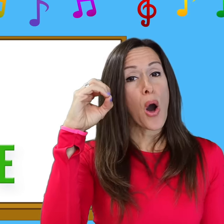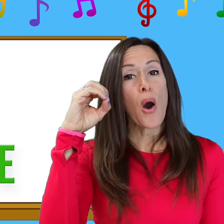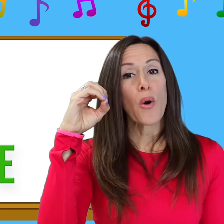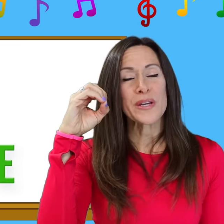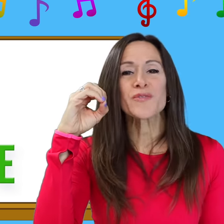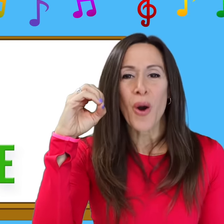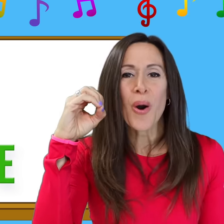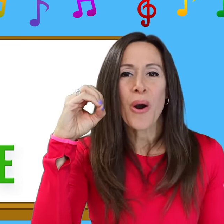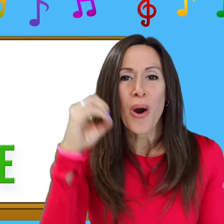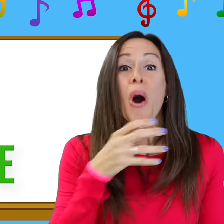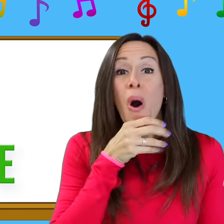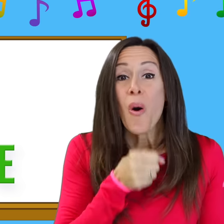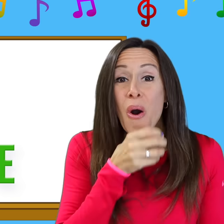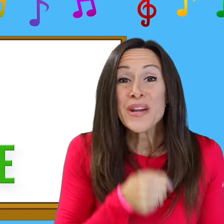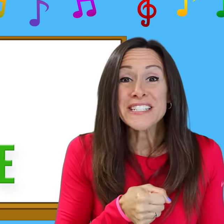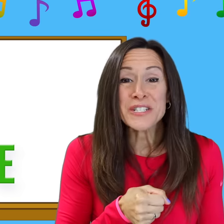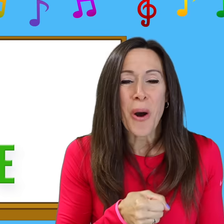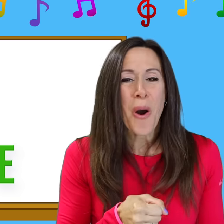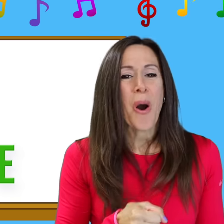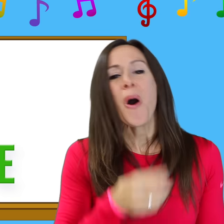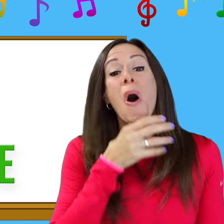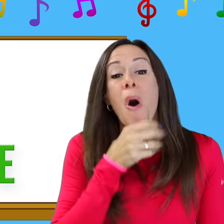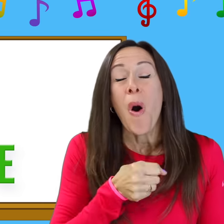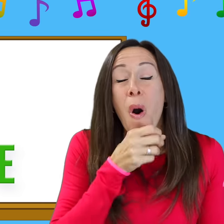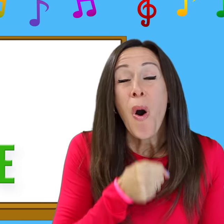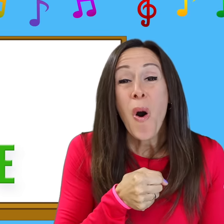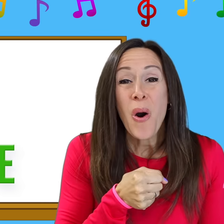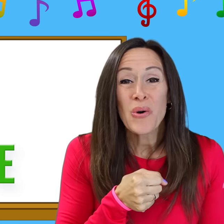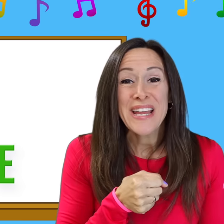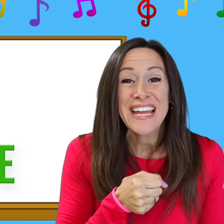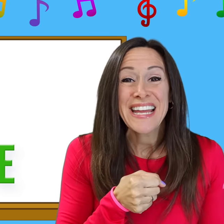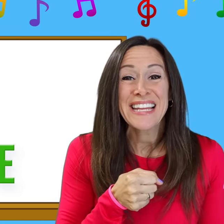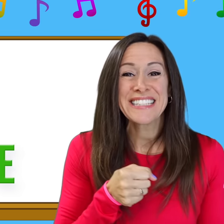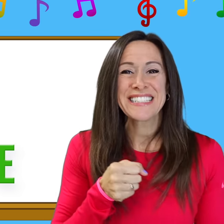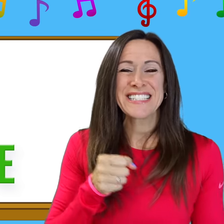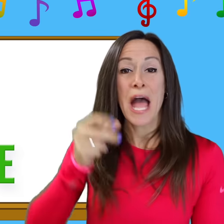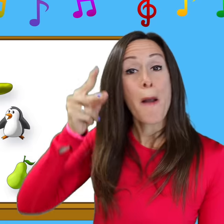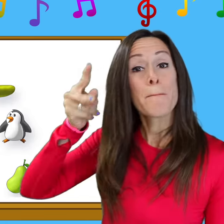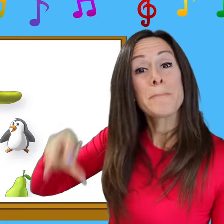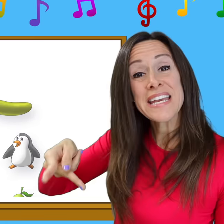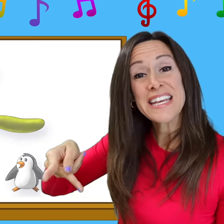-orange P